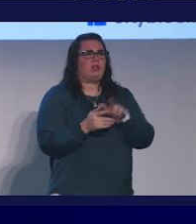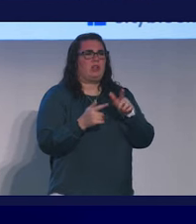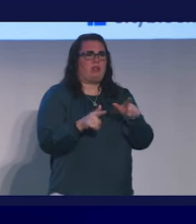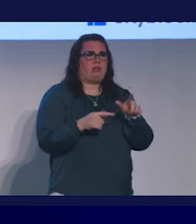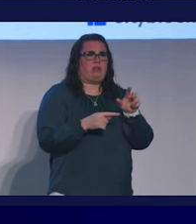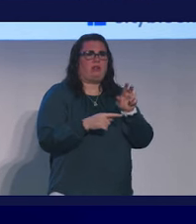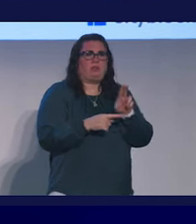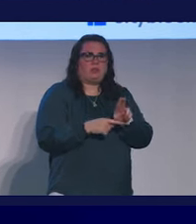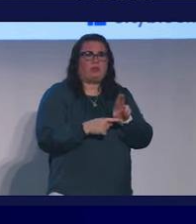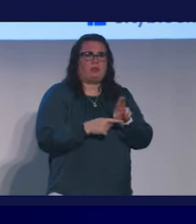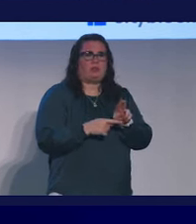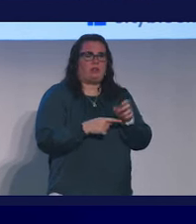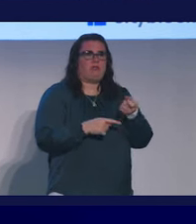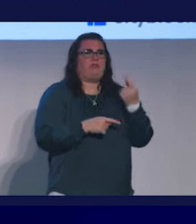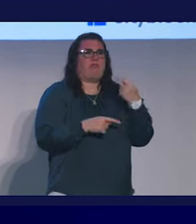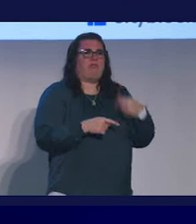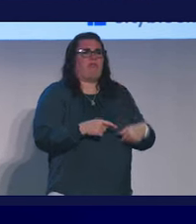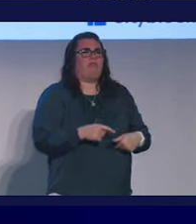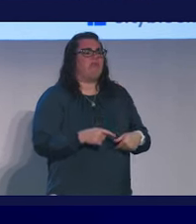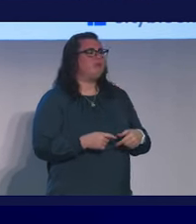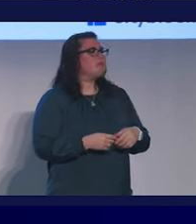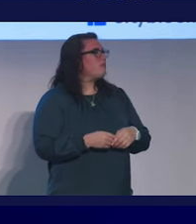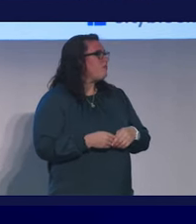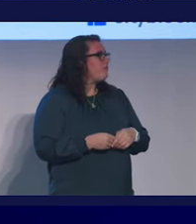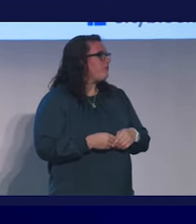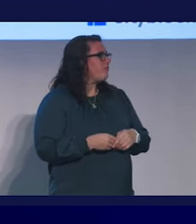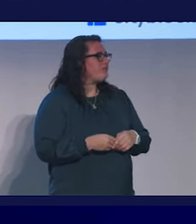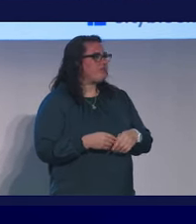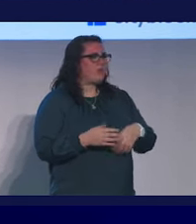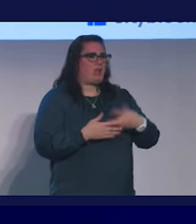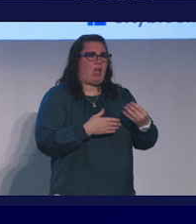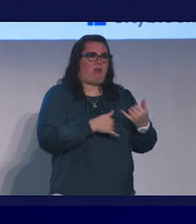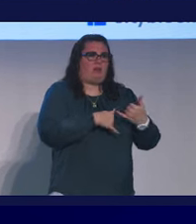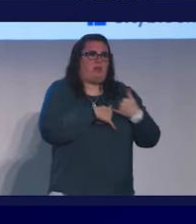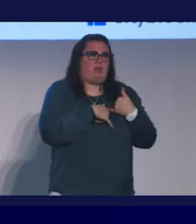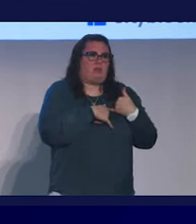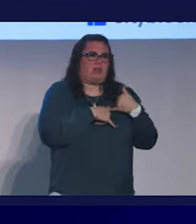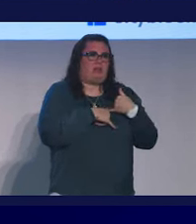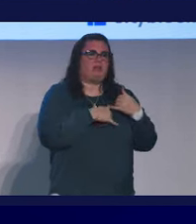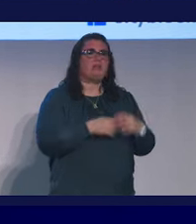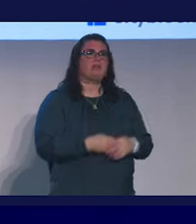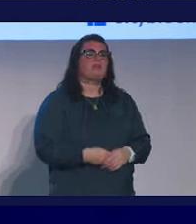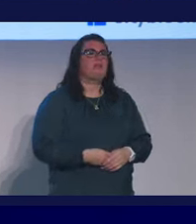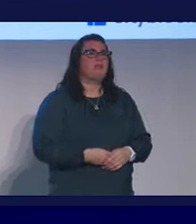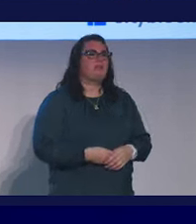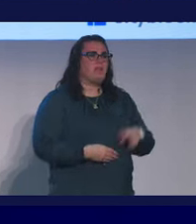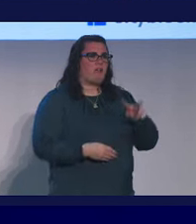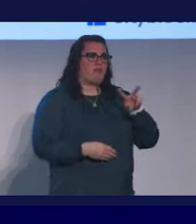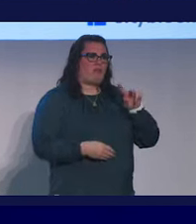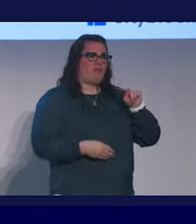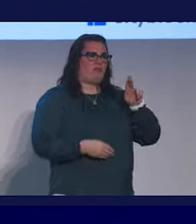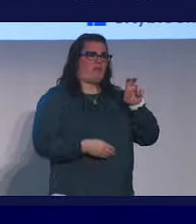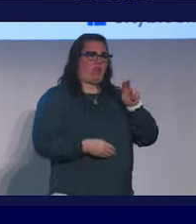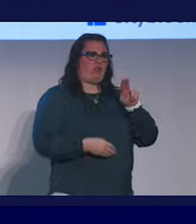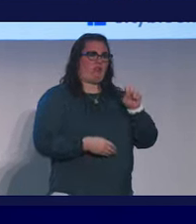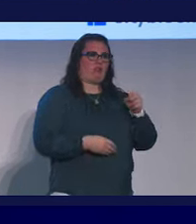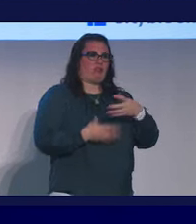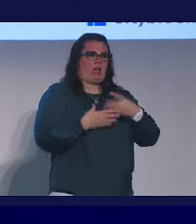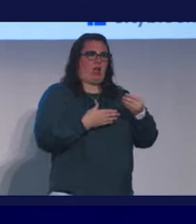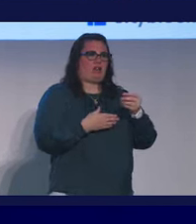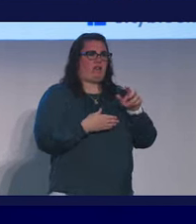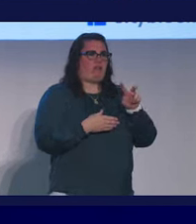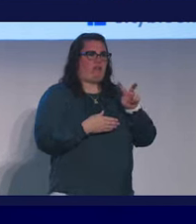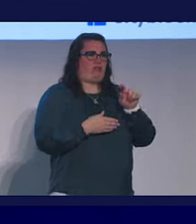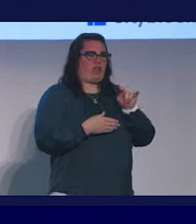What they found was that, that actually came out of the military. Veterans coming out of the Vietnam War